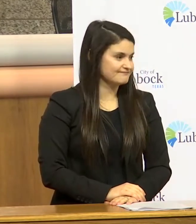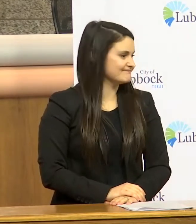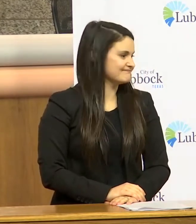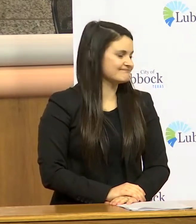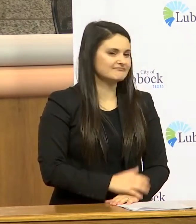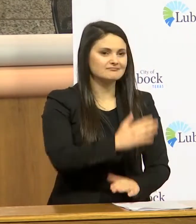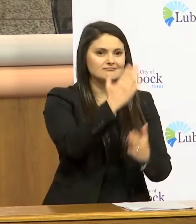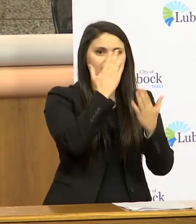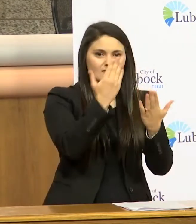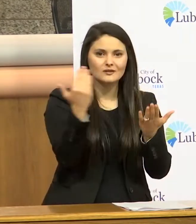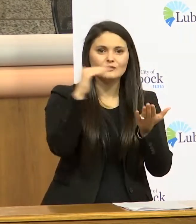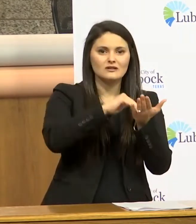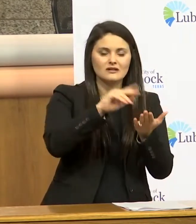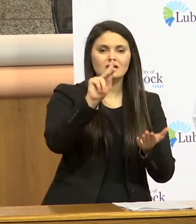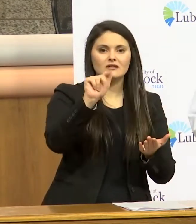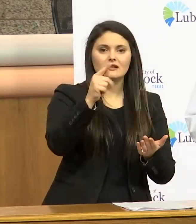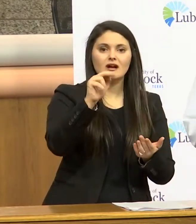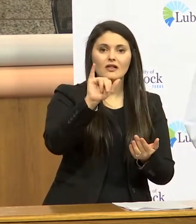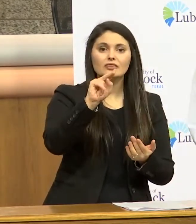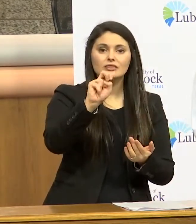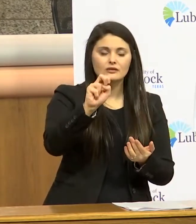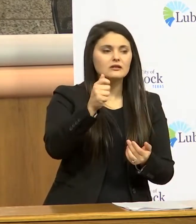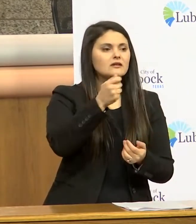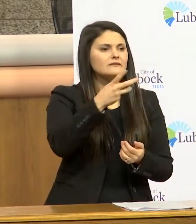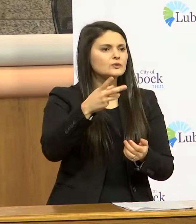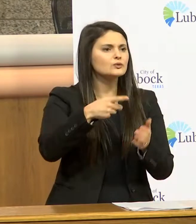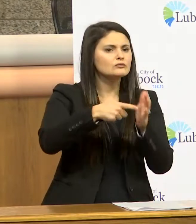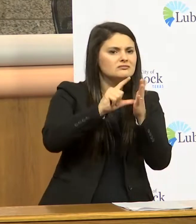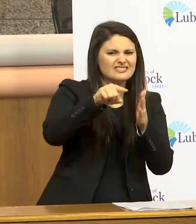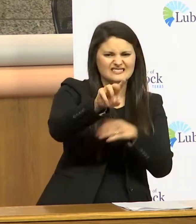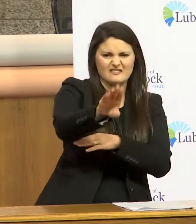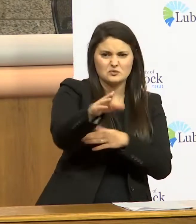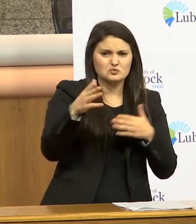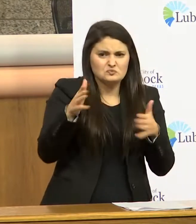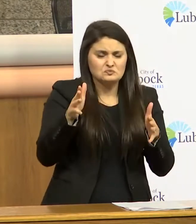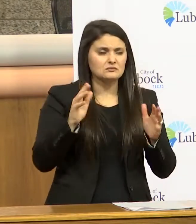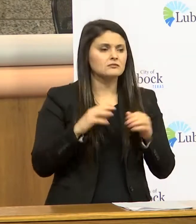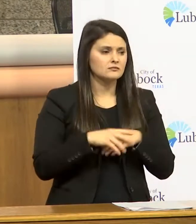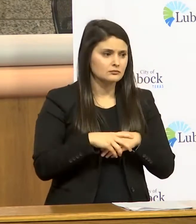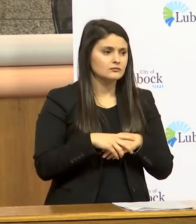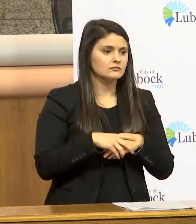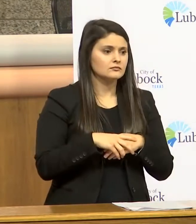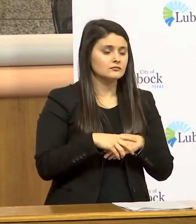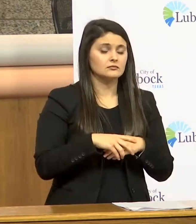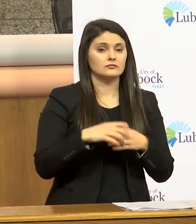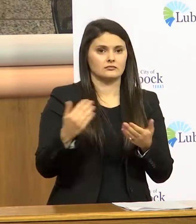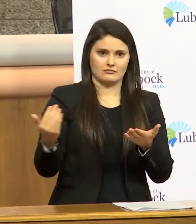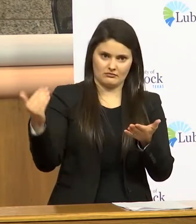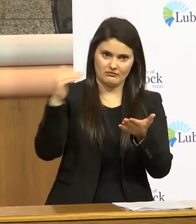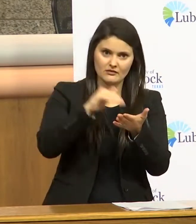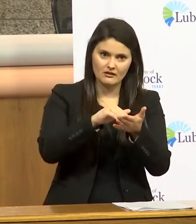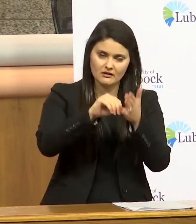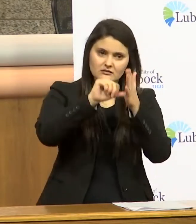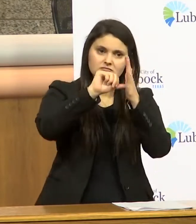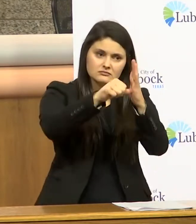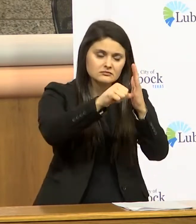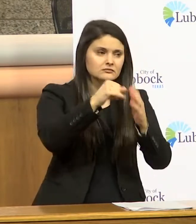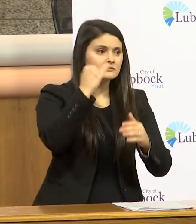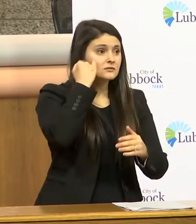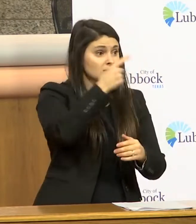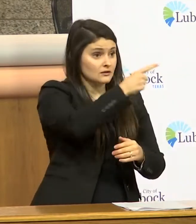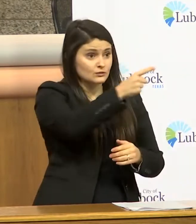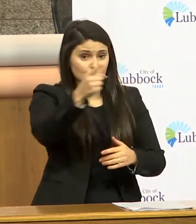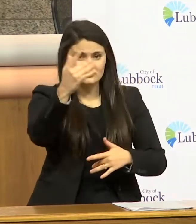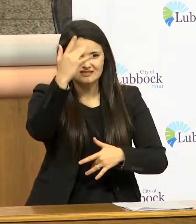thank you again Catherine so I only want to go over a couple of things with you this afternoon one of those is again reiterate if you're